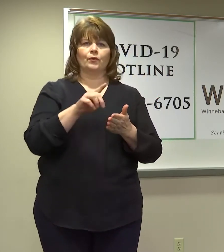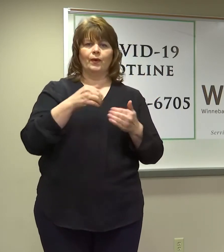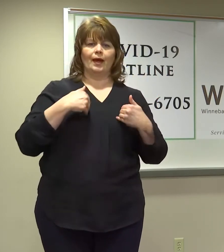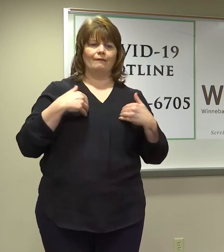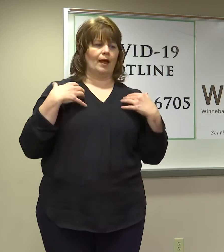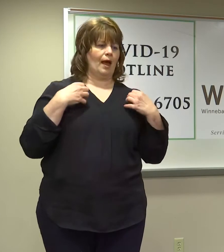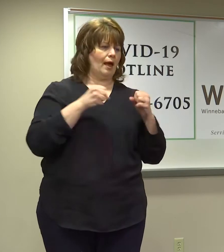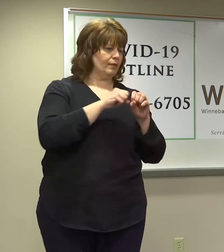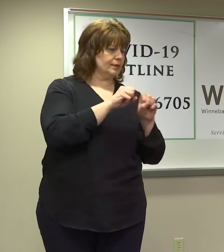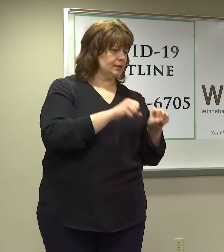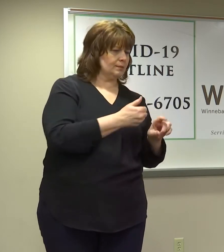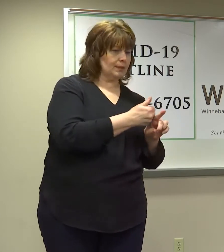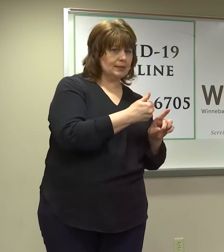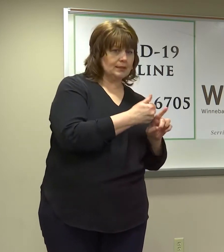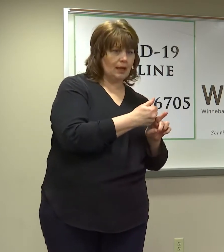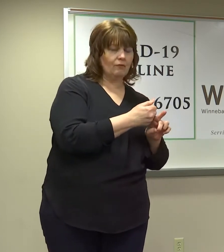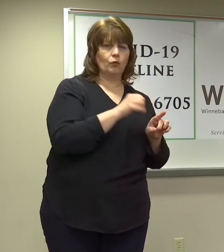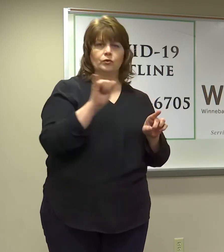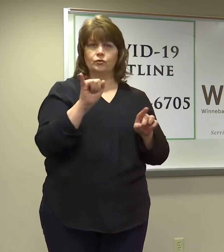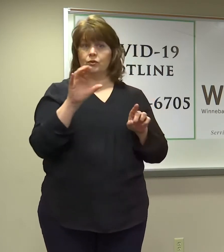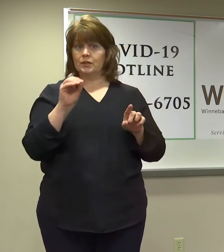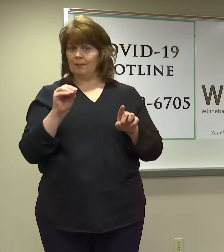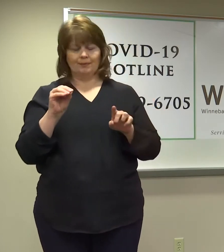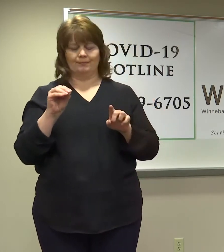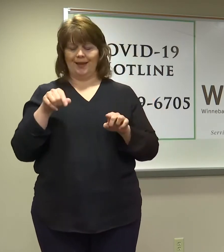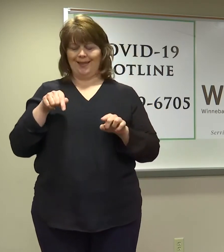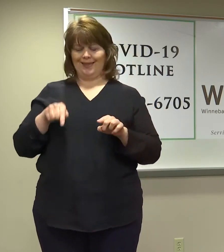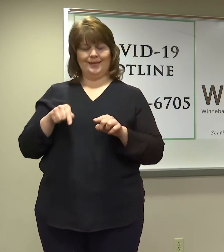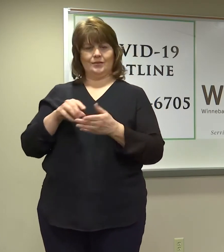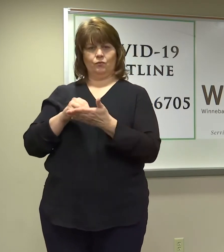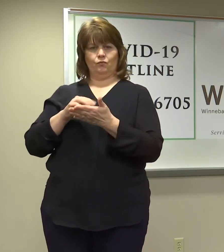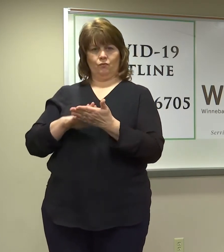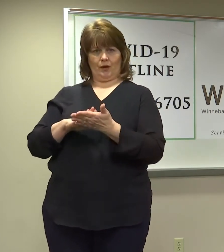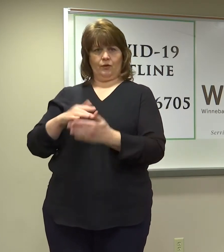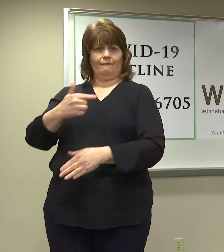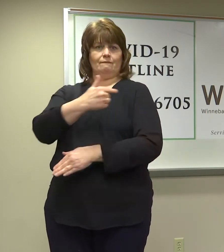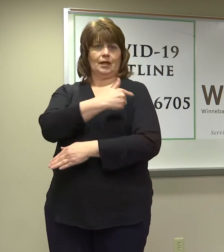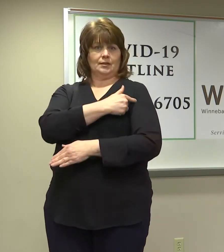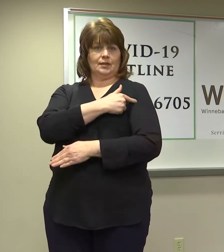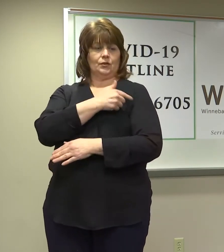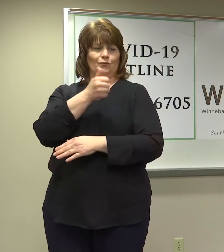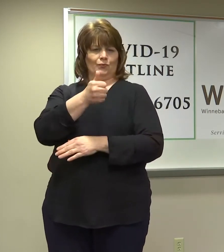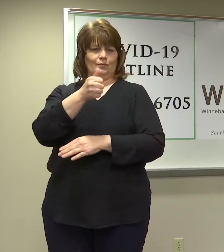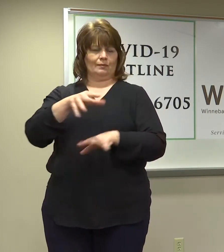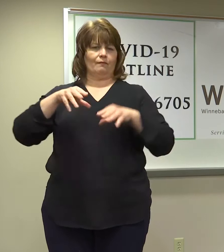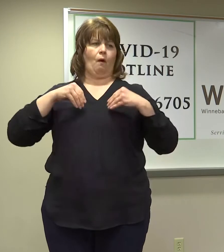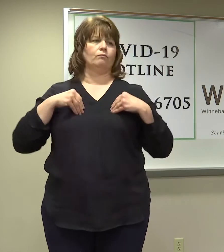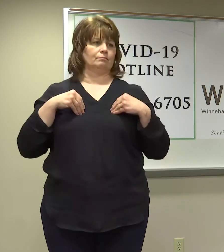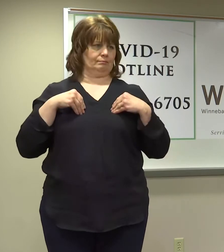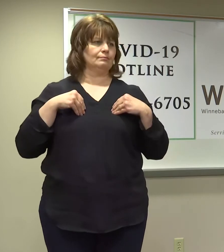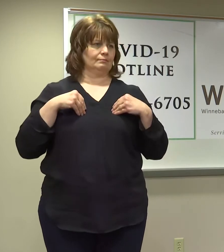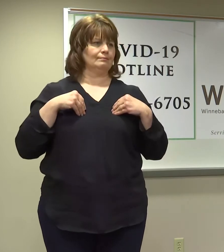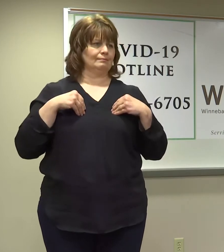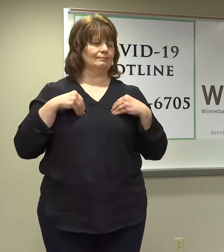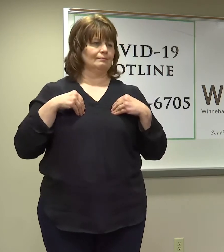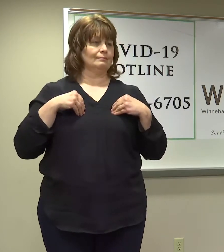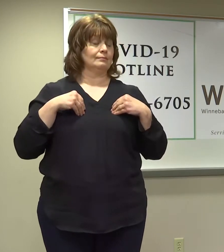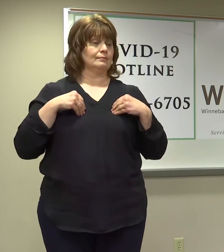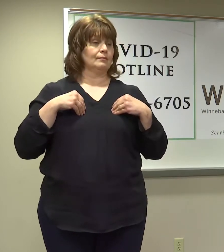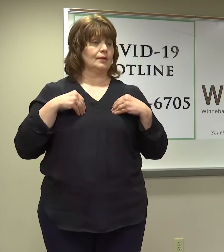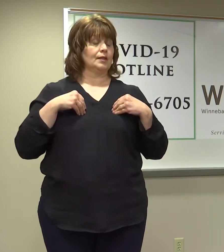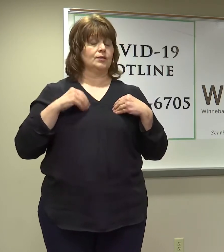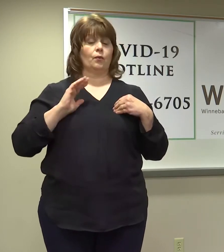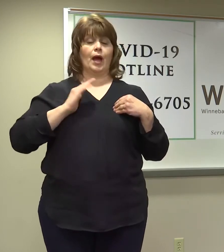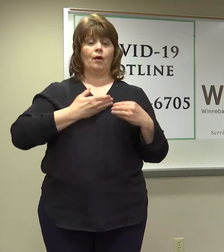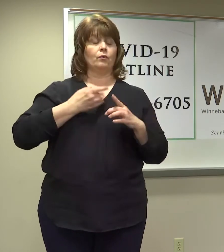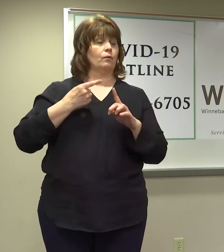at a health system or your insurance company, you will own this record on your vaccinations. Our goal is to eliminate data entry